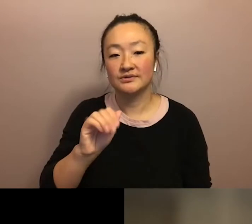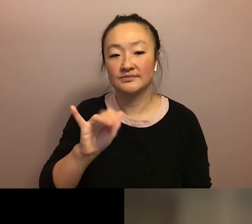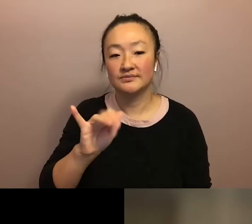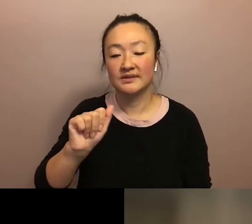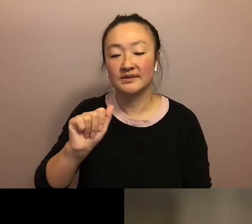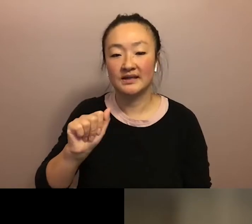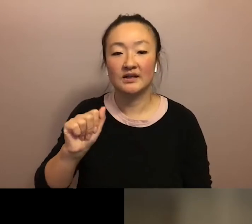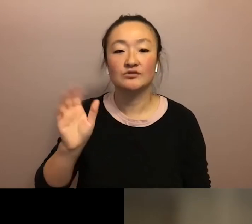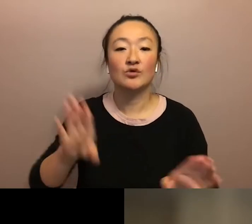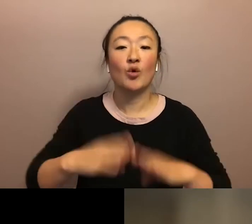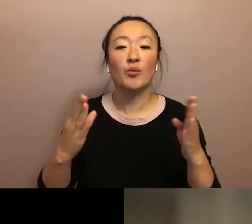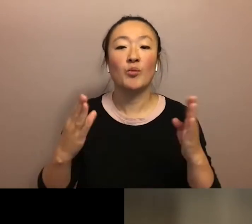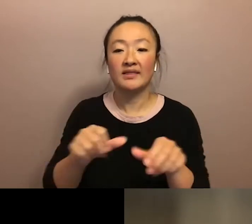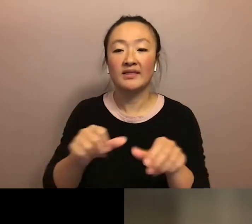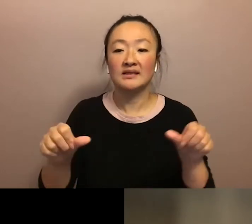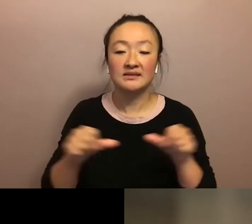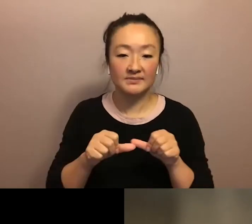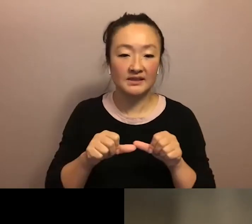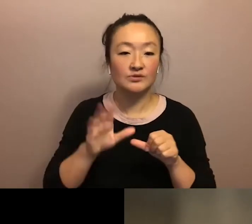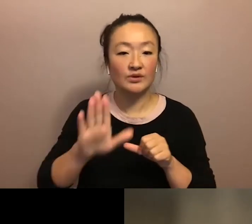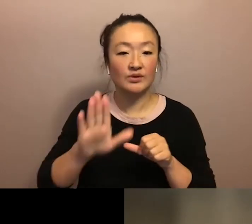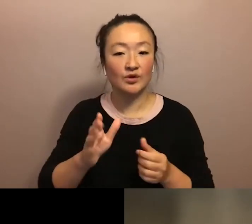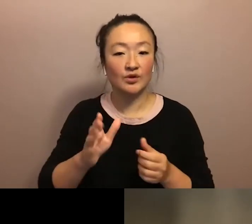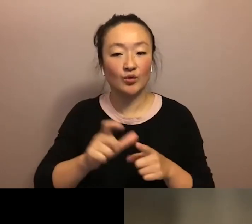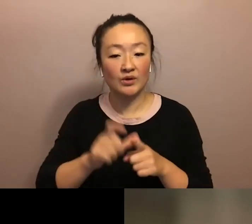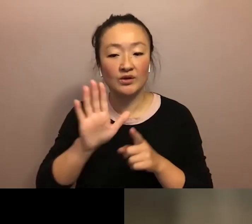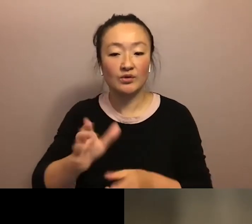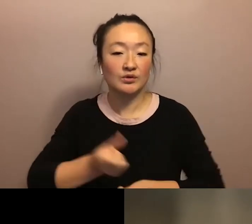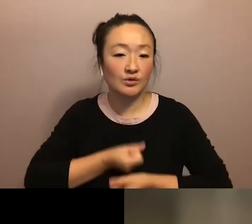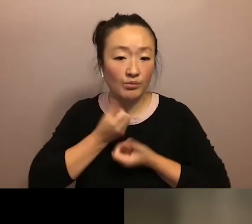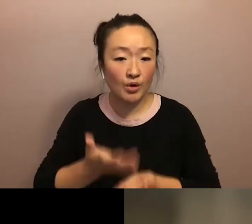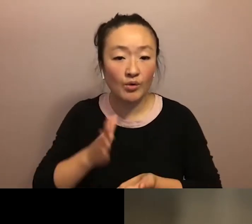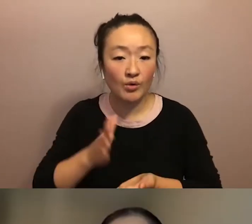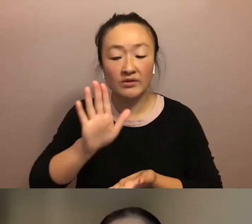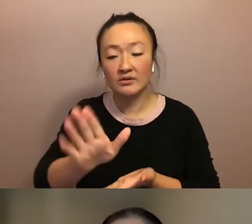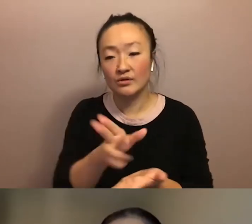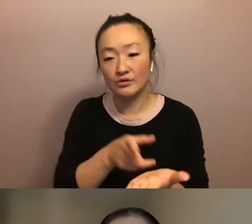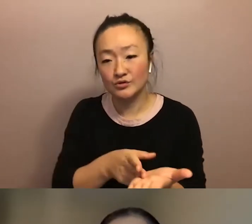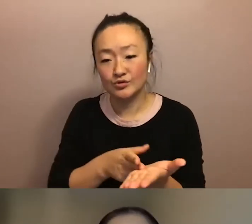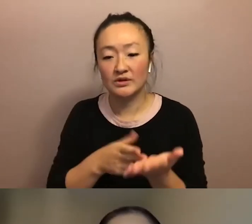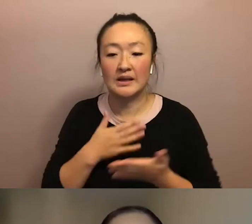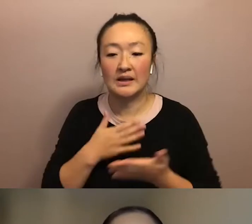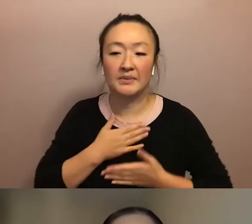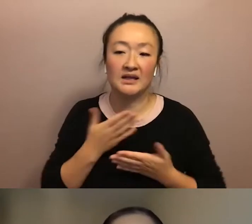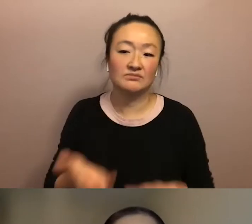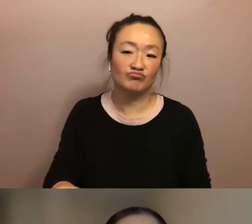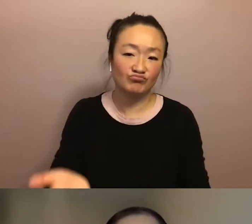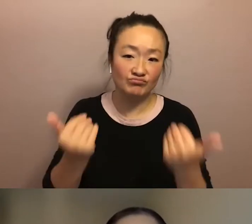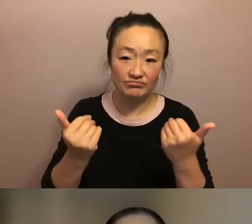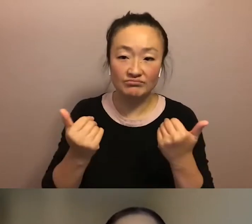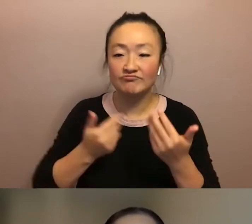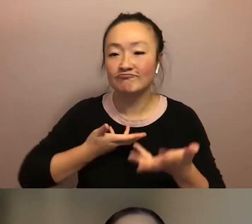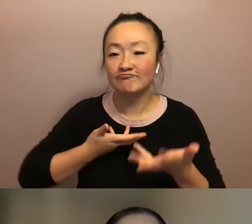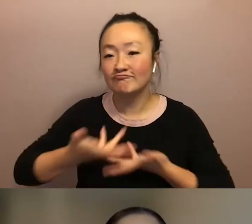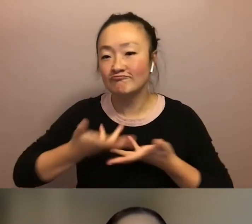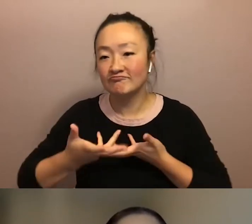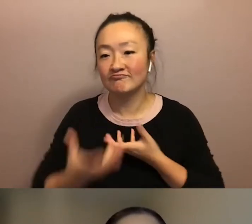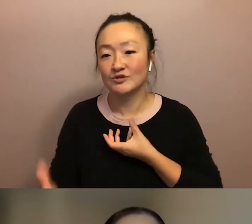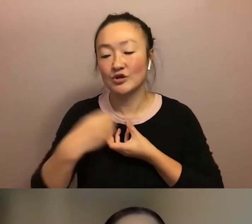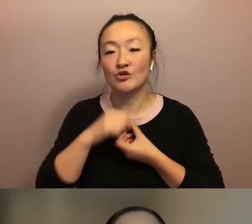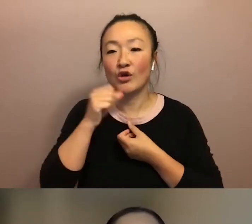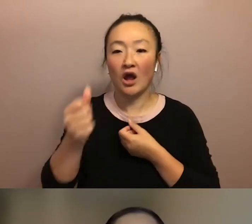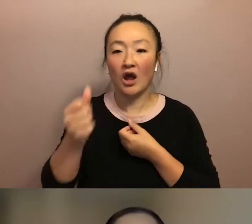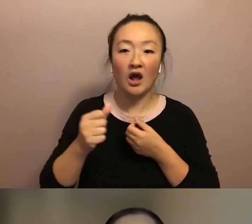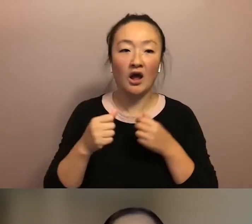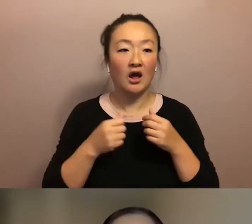her words, starting with her poetry, starting with her truth. Please be in conversation with us so that it's not just us talking to